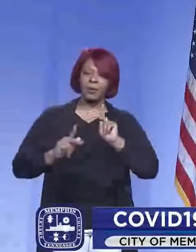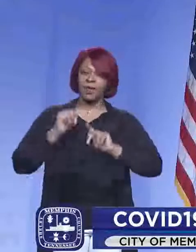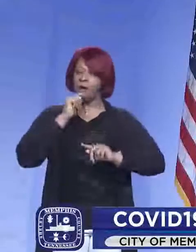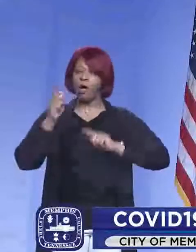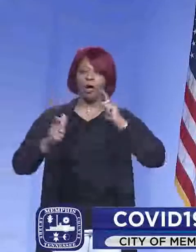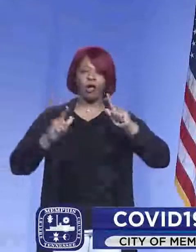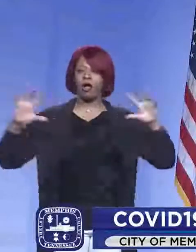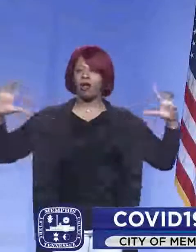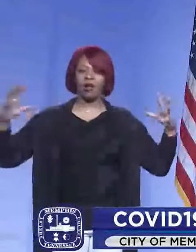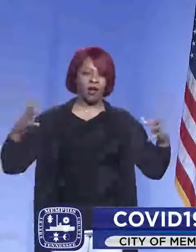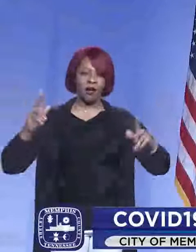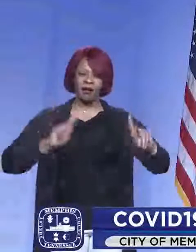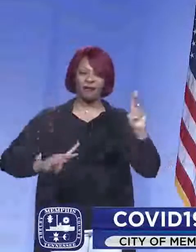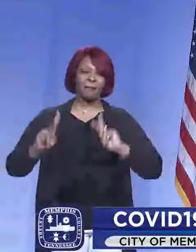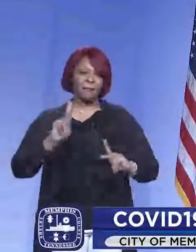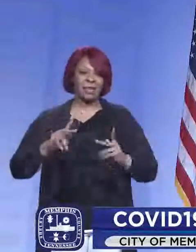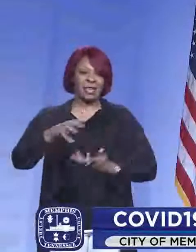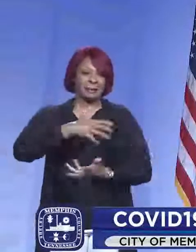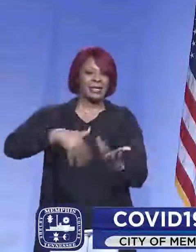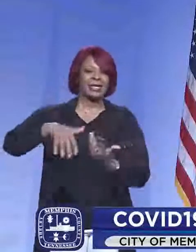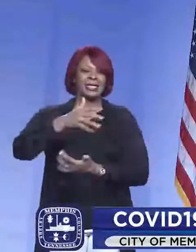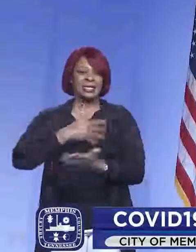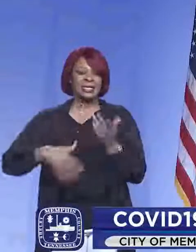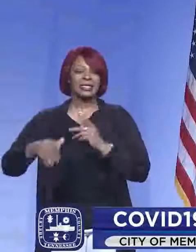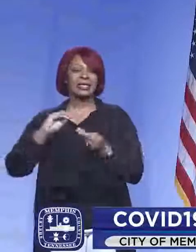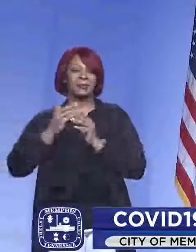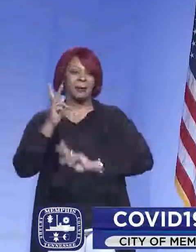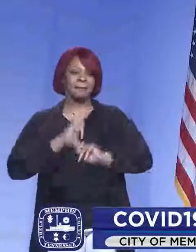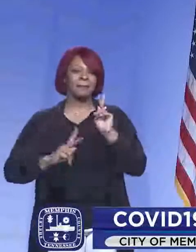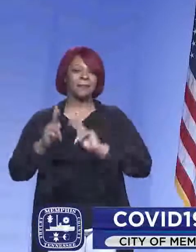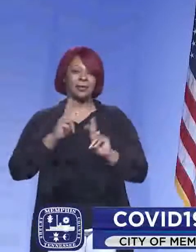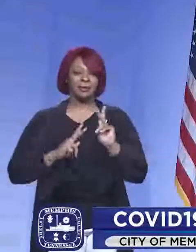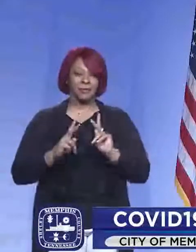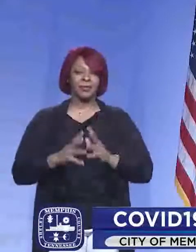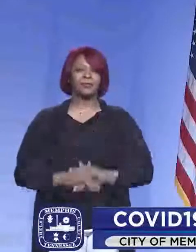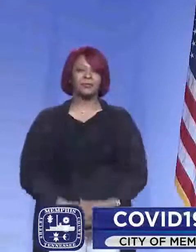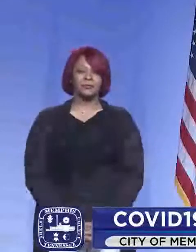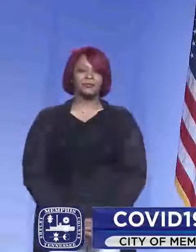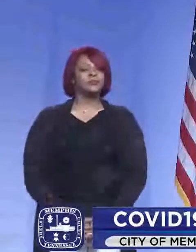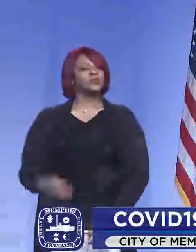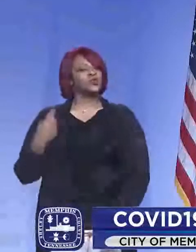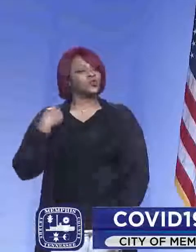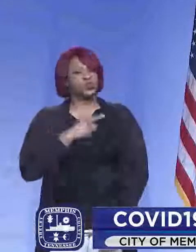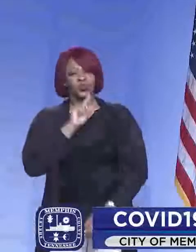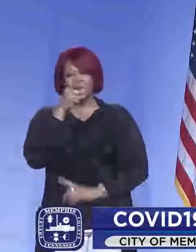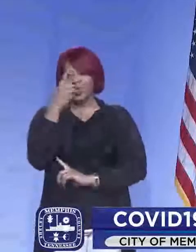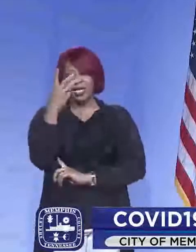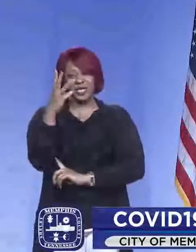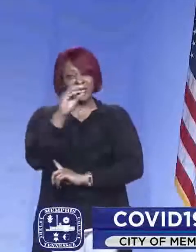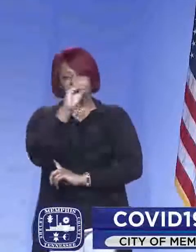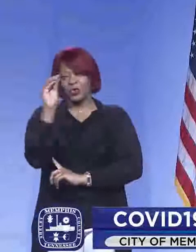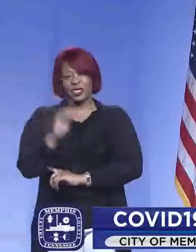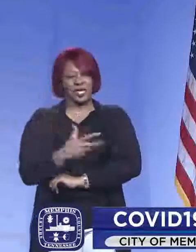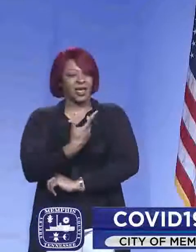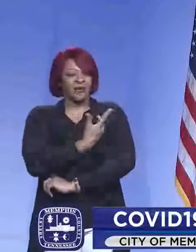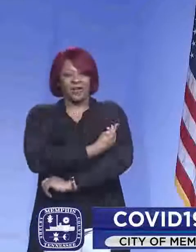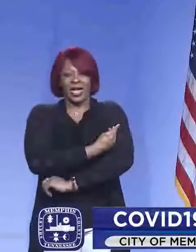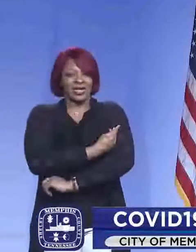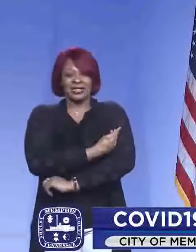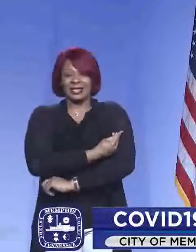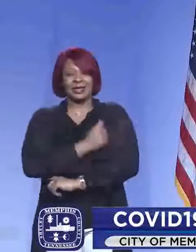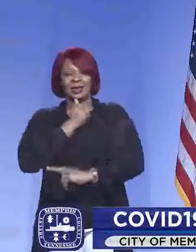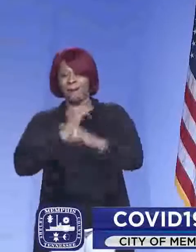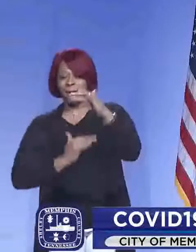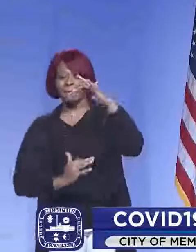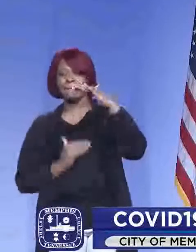not large gatherings of people that mix population over much because we're only 16% of the way through the vaccine campaign.